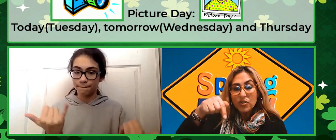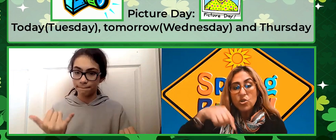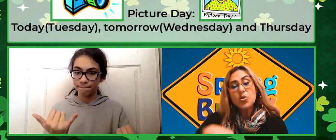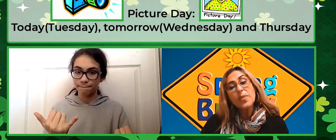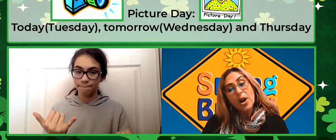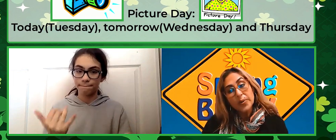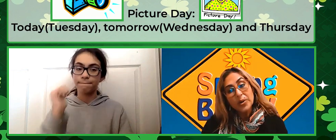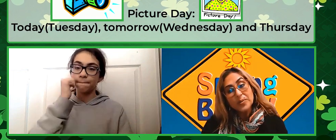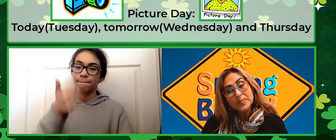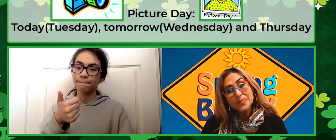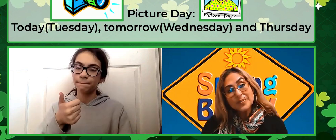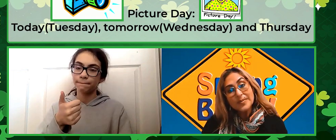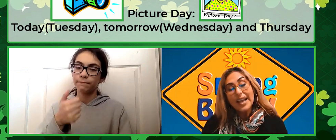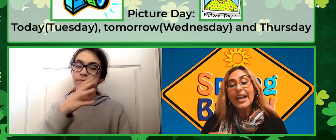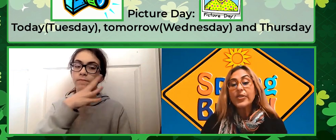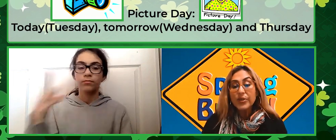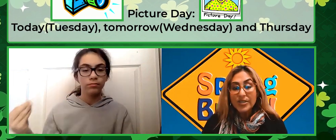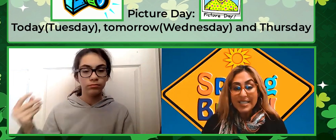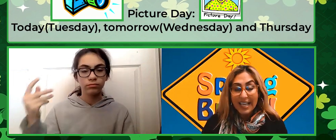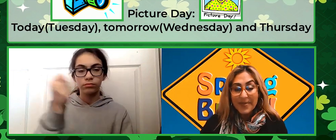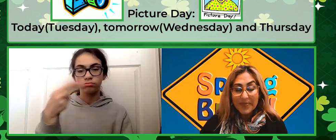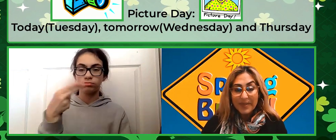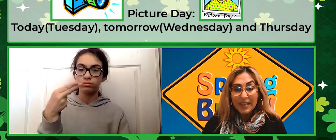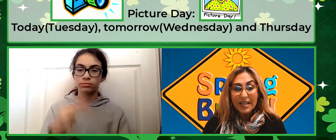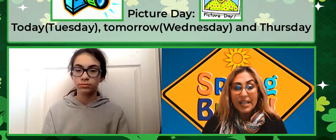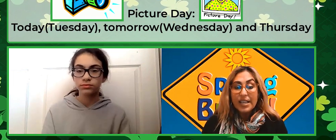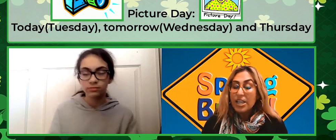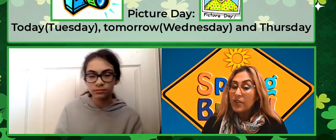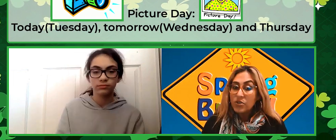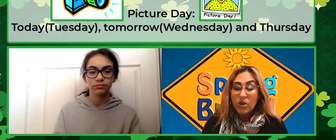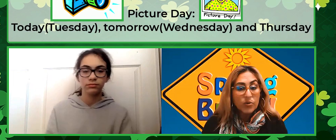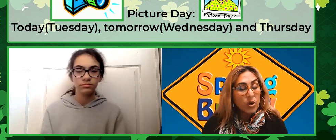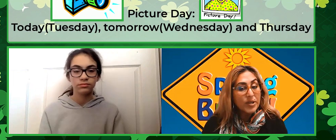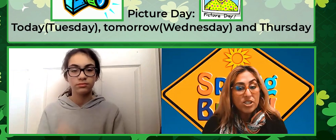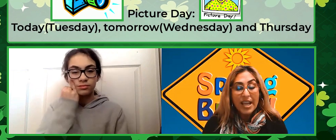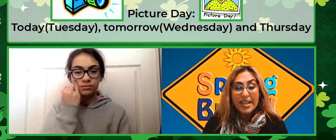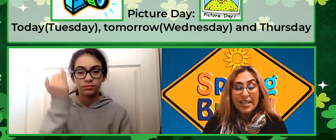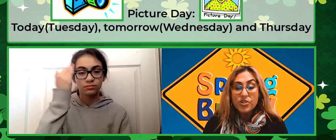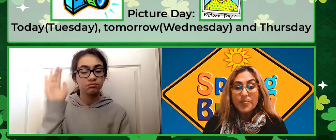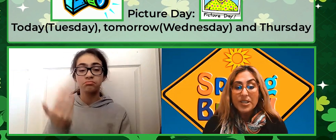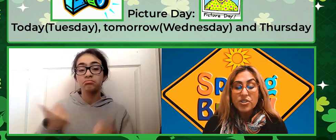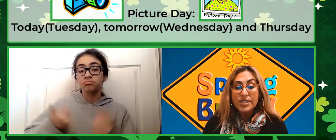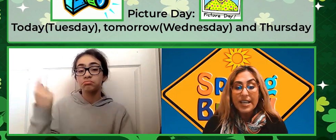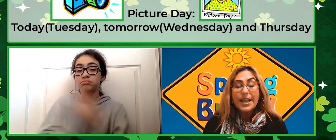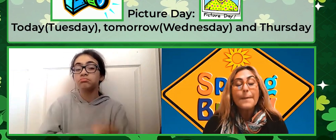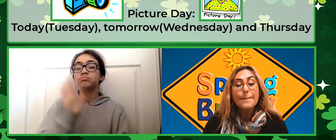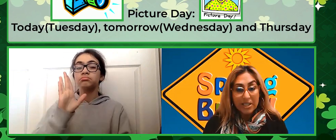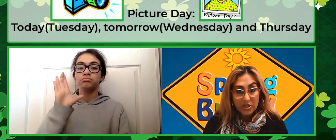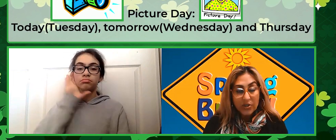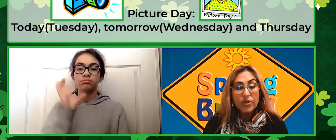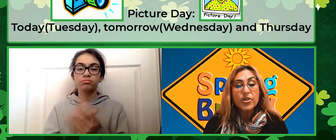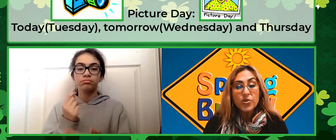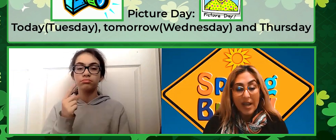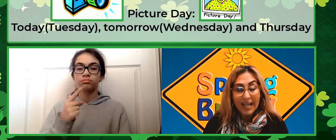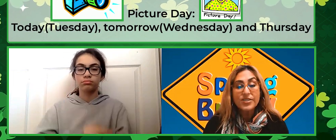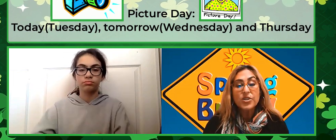tomorrow, and Thursday. If you don't know which day is your picture day, make